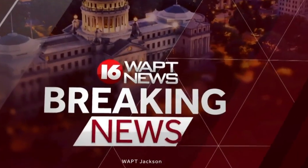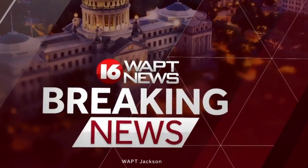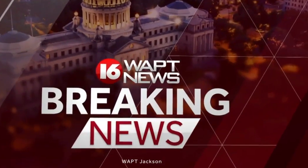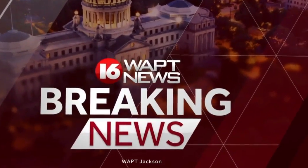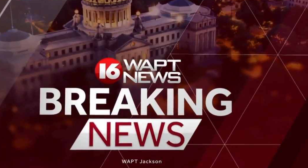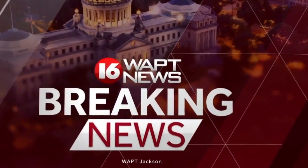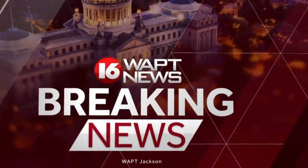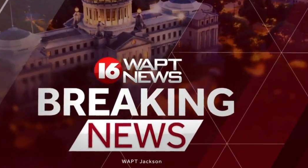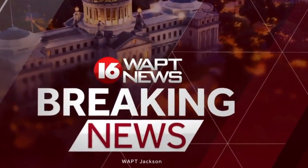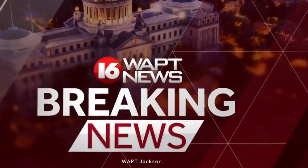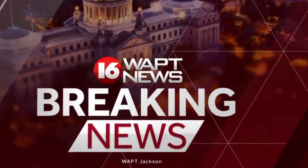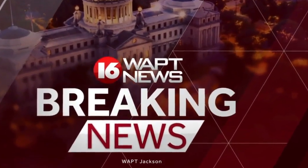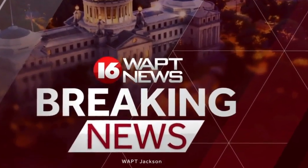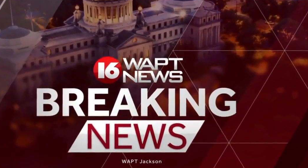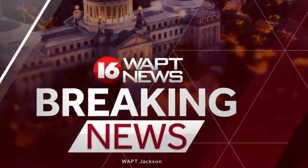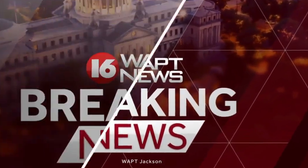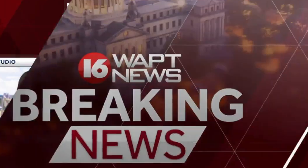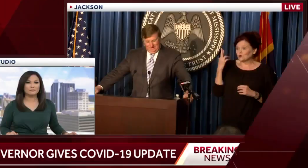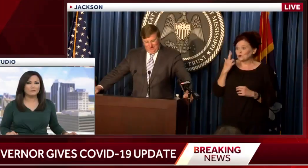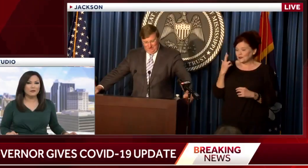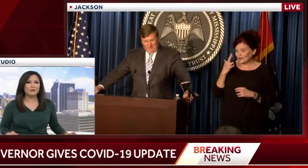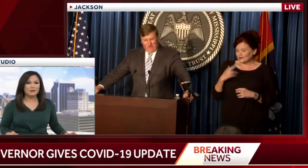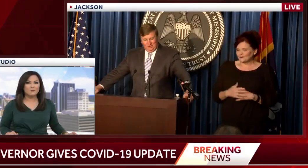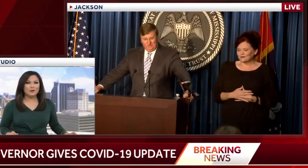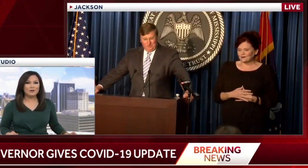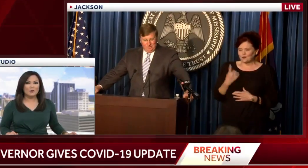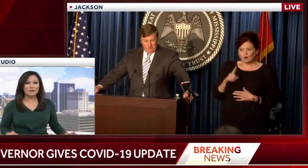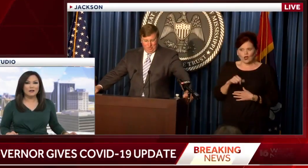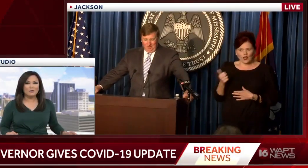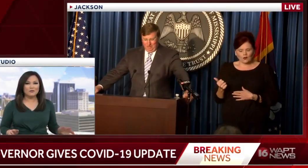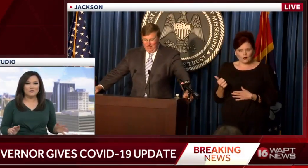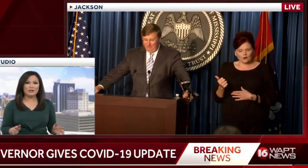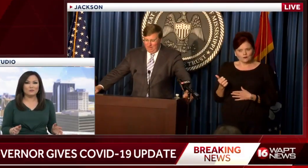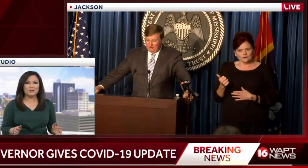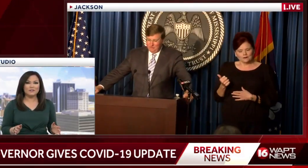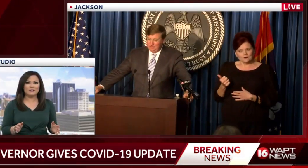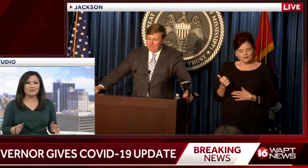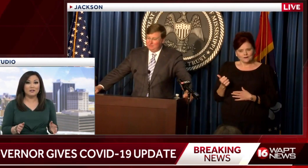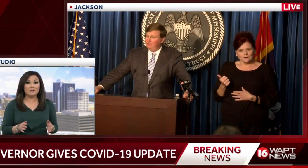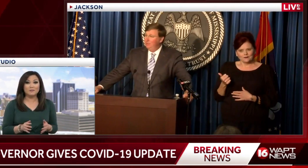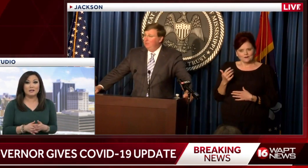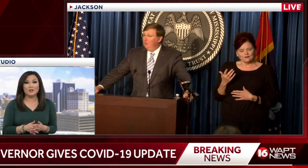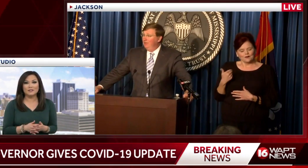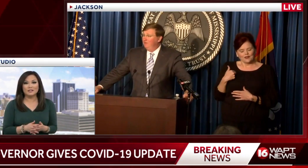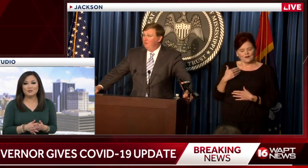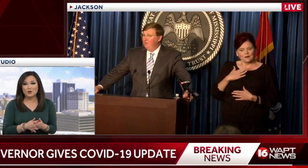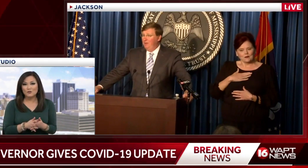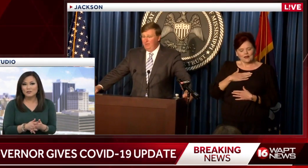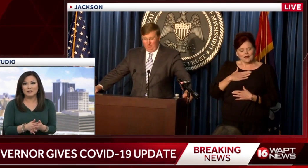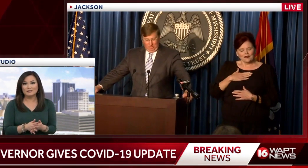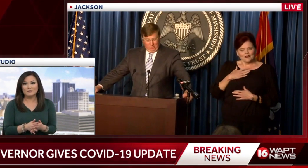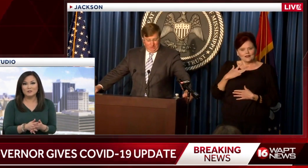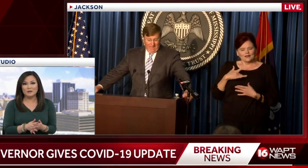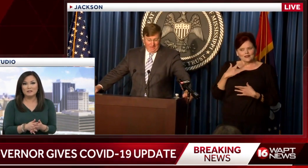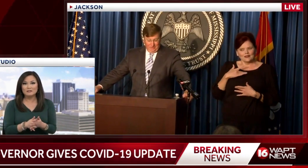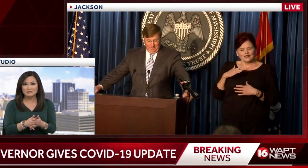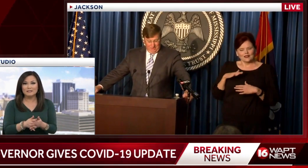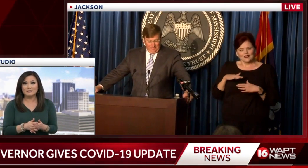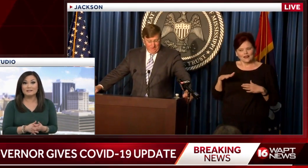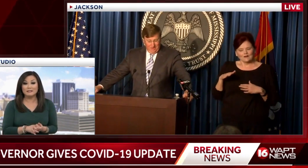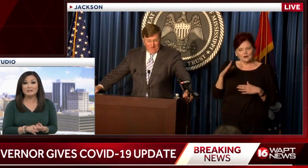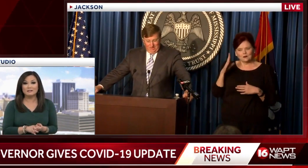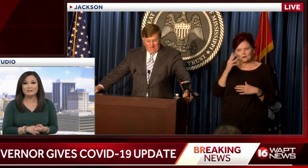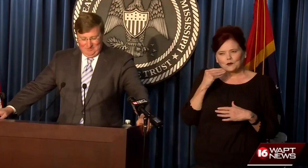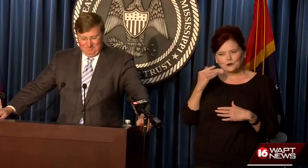WAPT News begins with breaking news. Breaking right now, Governor Tate Reeves is giving an update on the state's COVID-19 response.